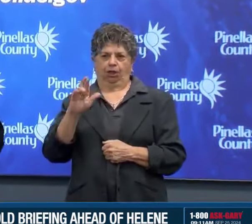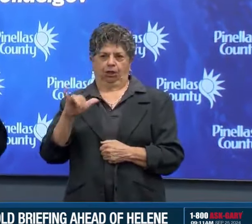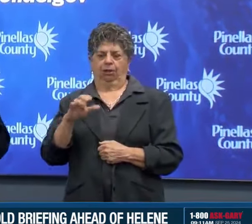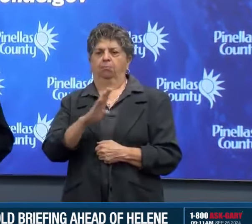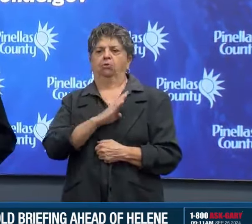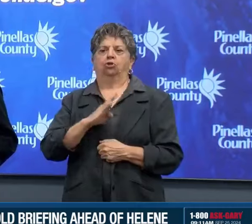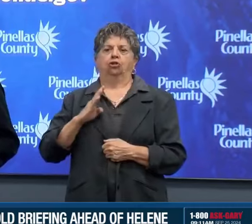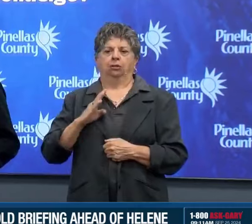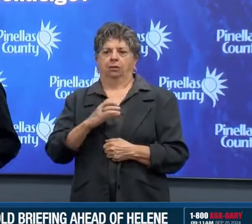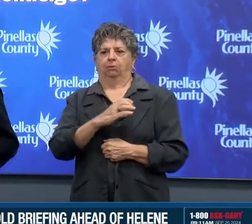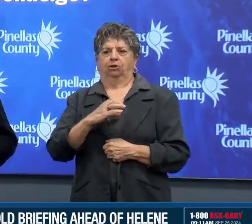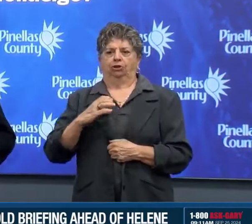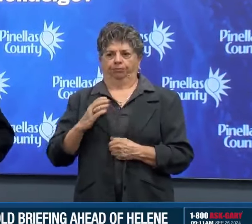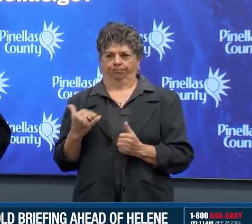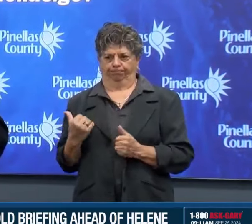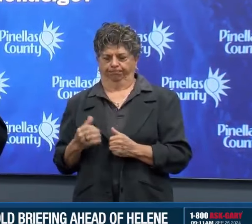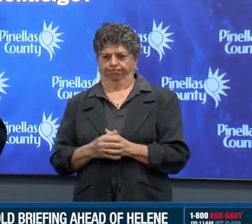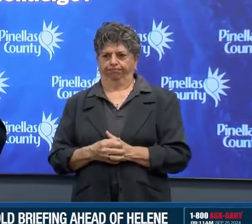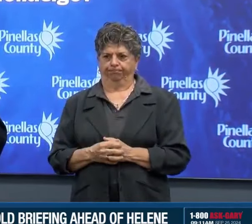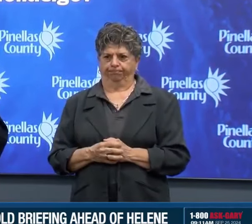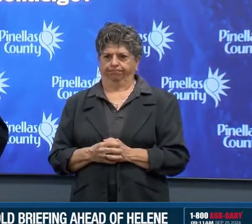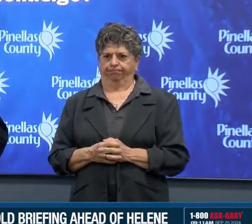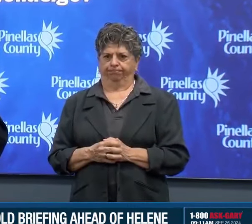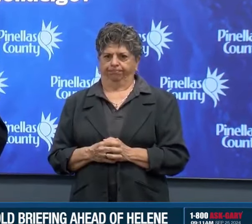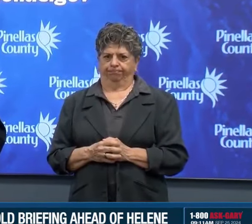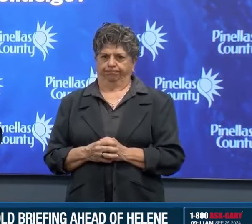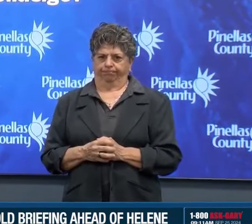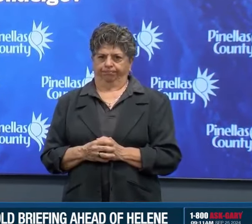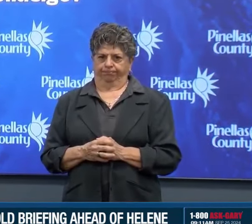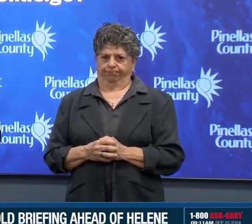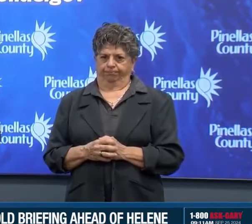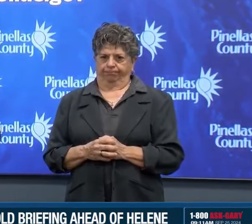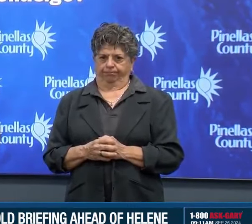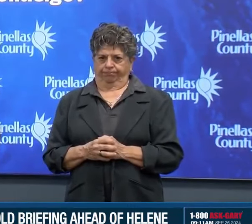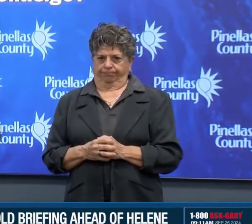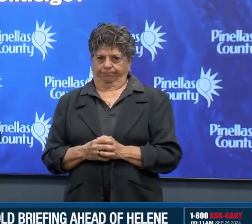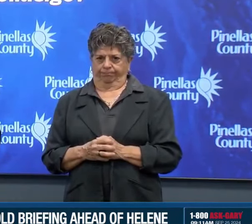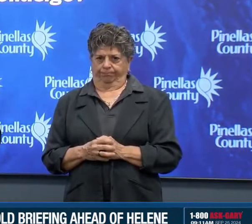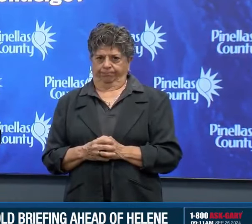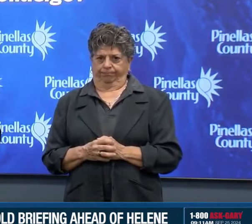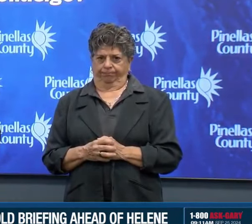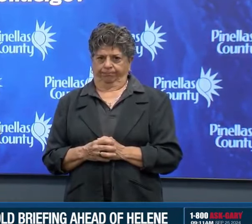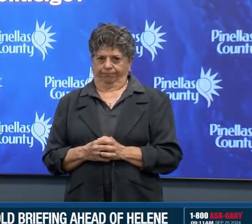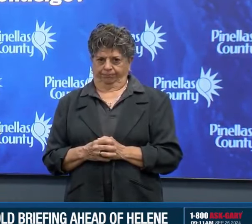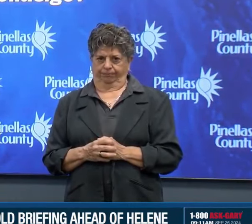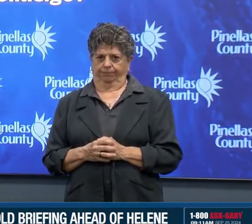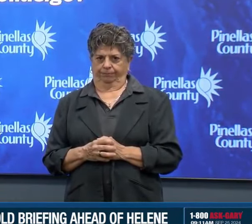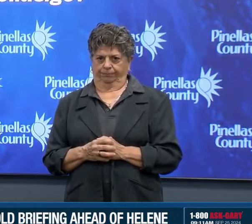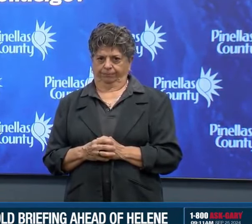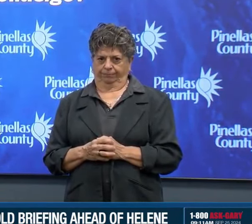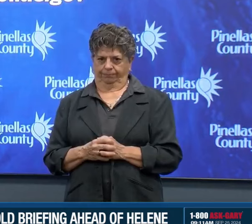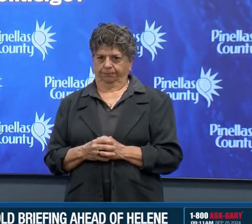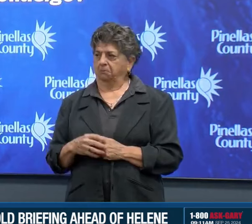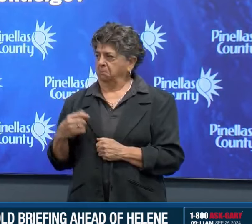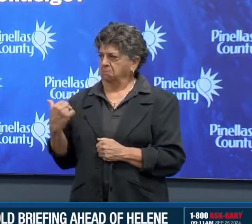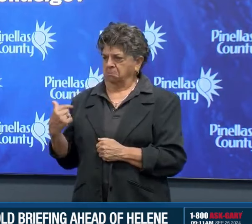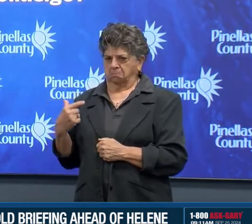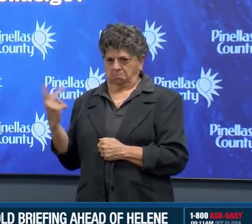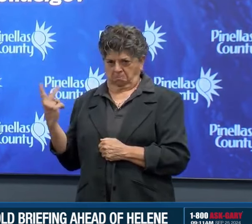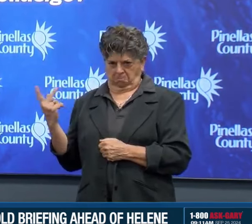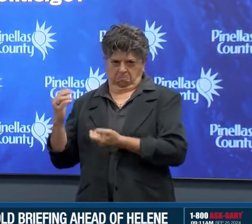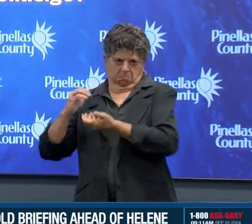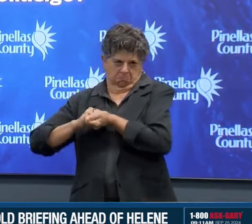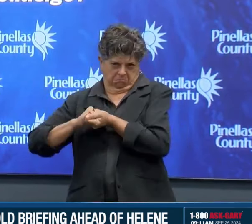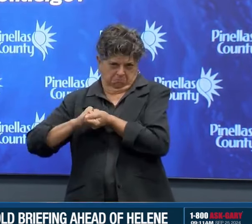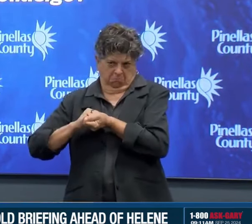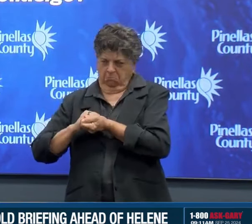Good morning. I'm joined here with our County Commission Chair, Kathleen Peters. And today, we really want to stress that today is a